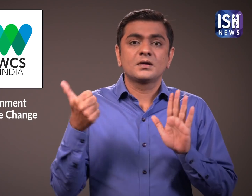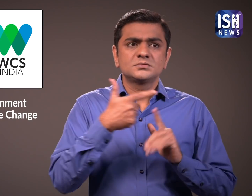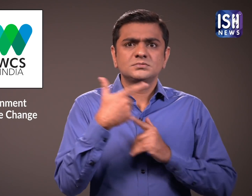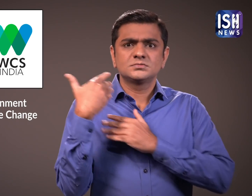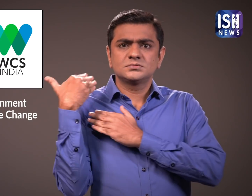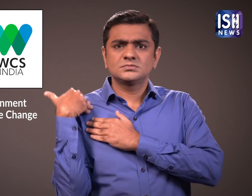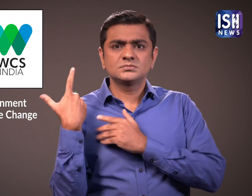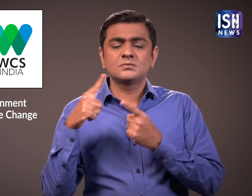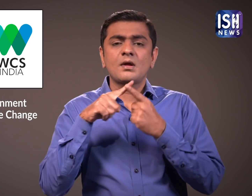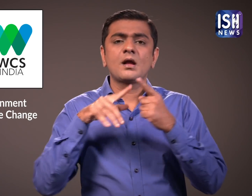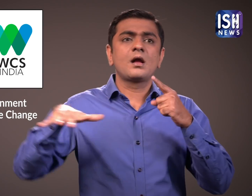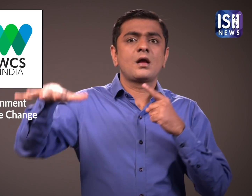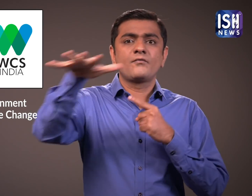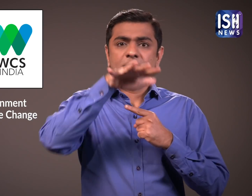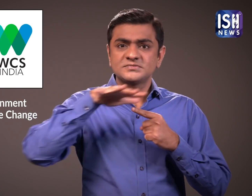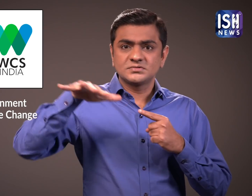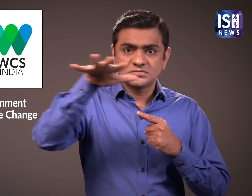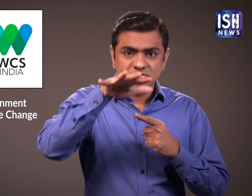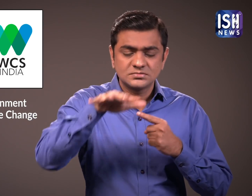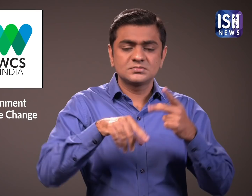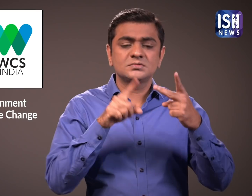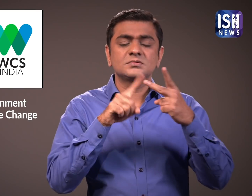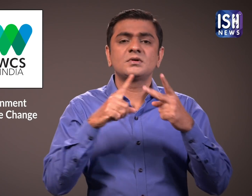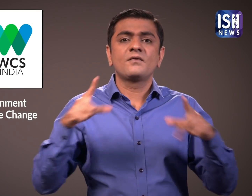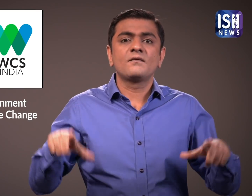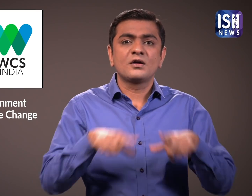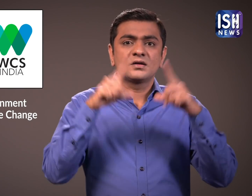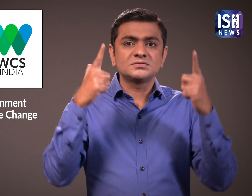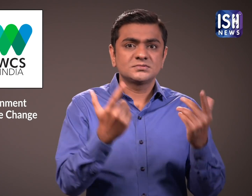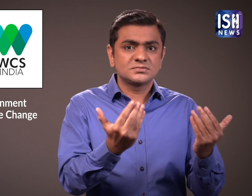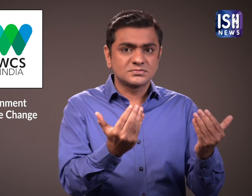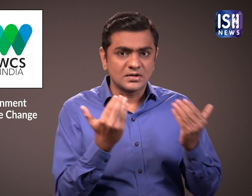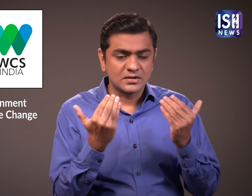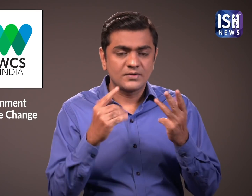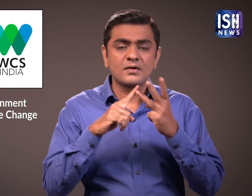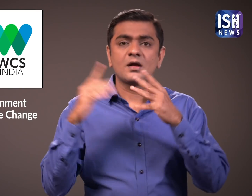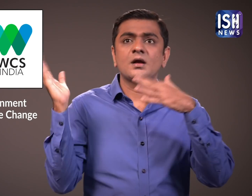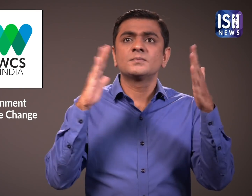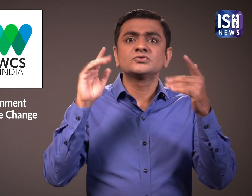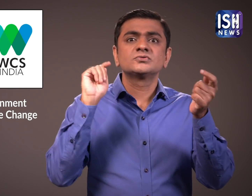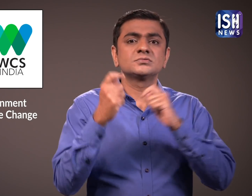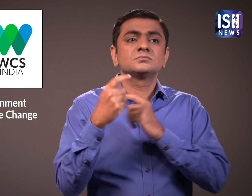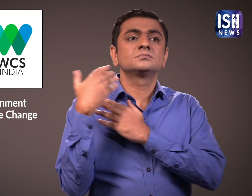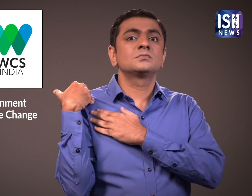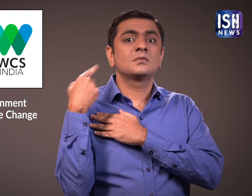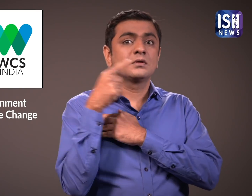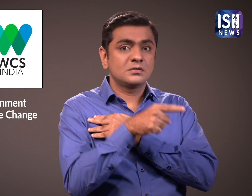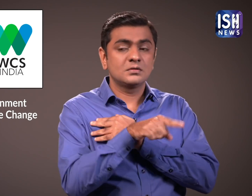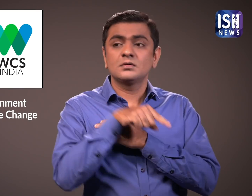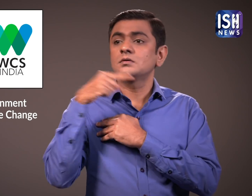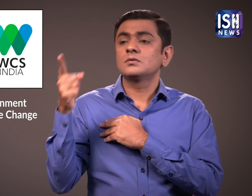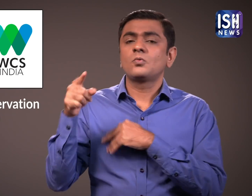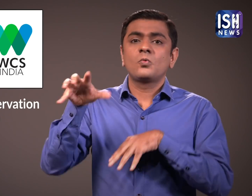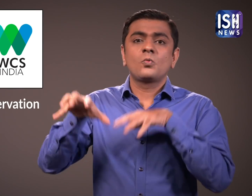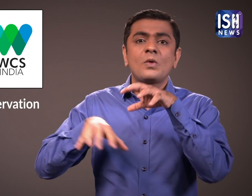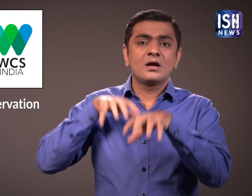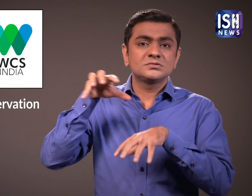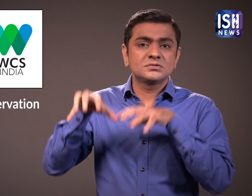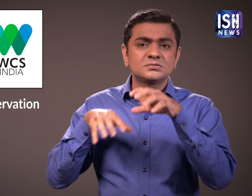The Ministry of Environment, Forest and Climate Change or the MOEFCC along with the